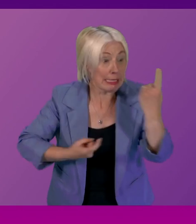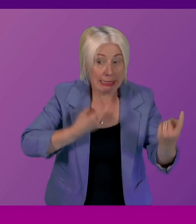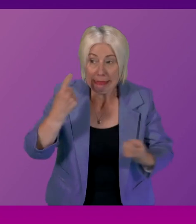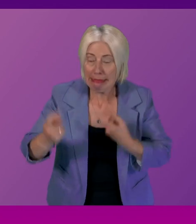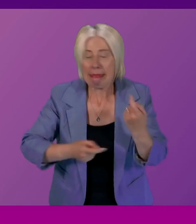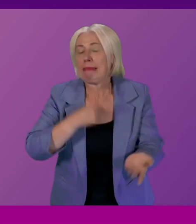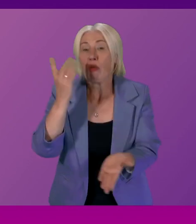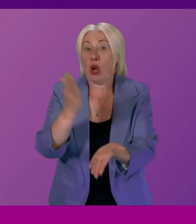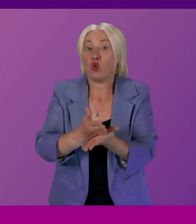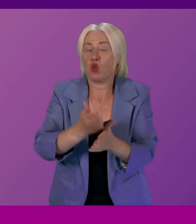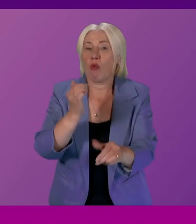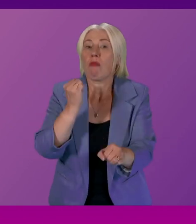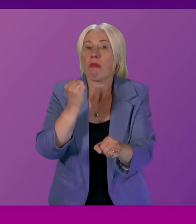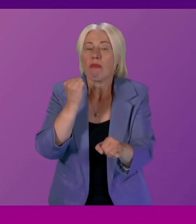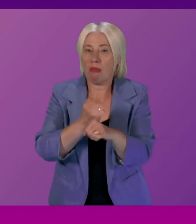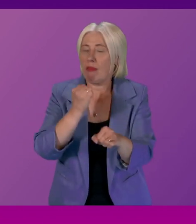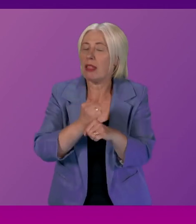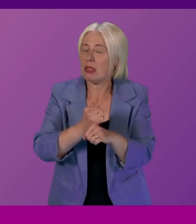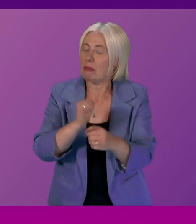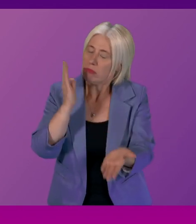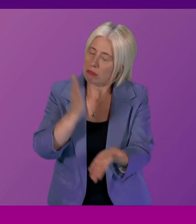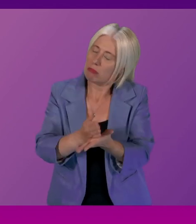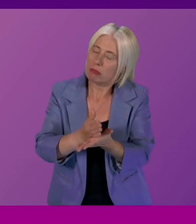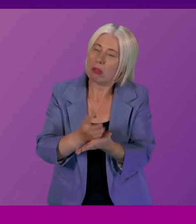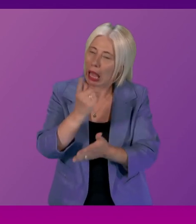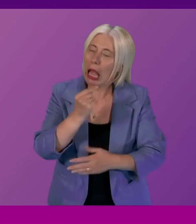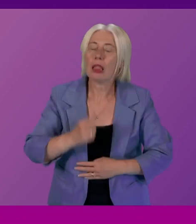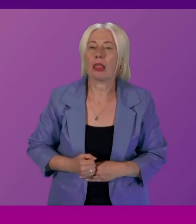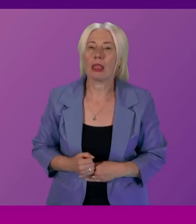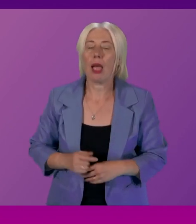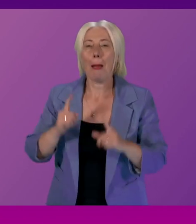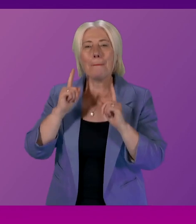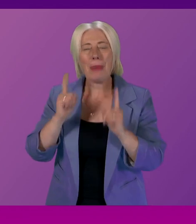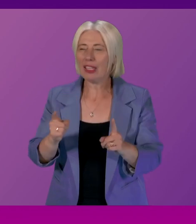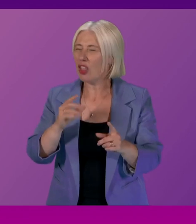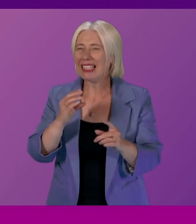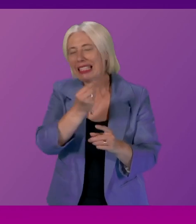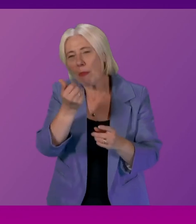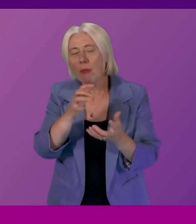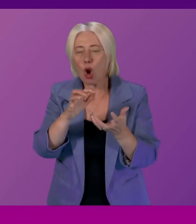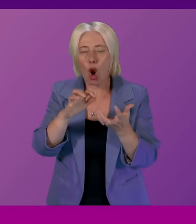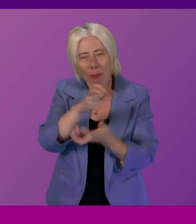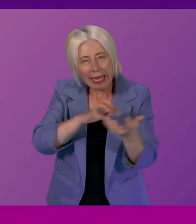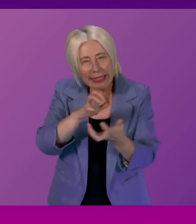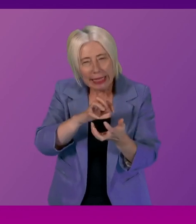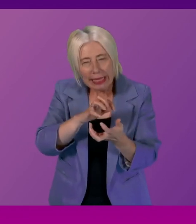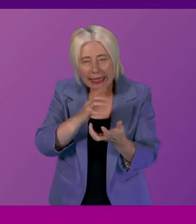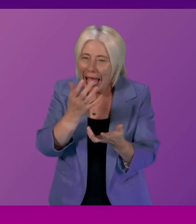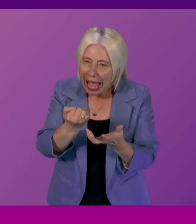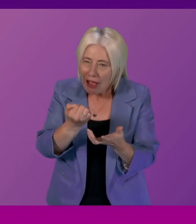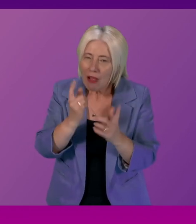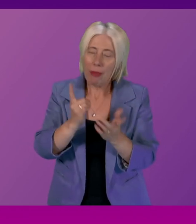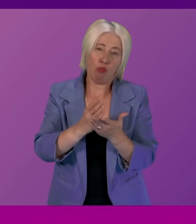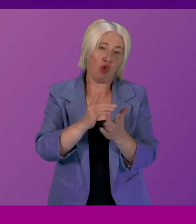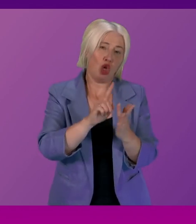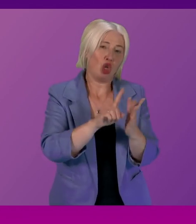governments we are certainly seeking to do that but it does come with some complexities which I'm certain Jackson Carlyle